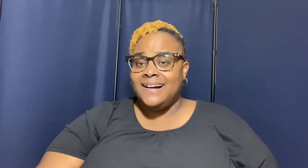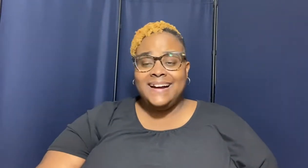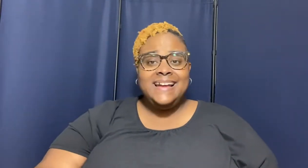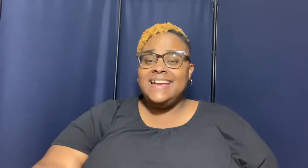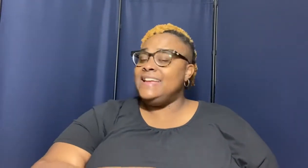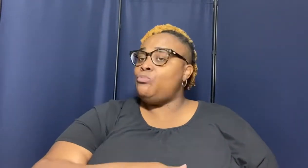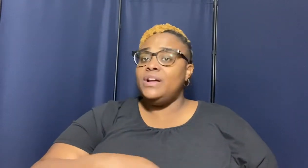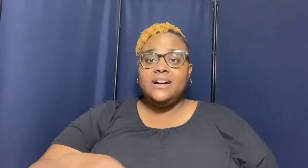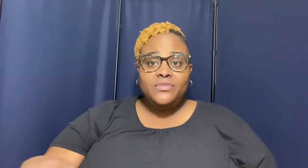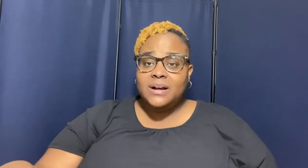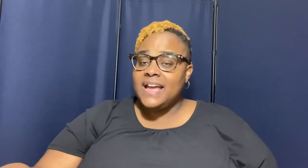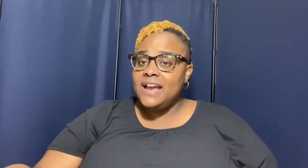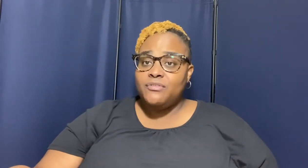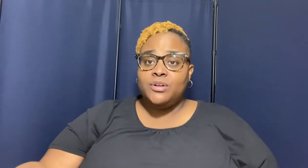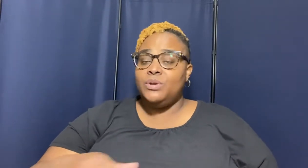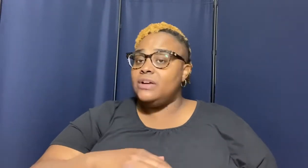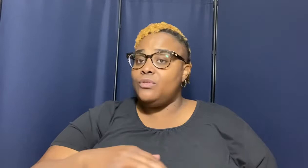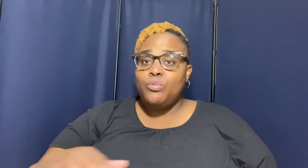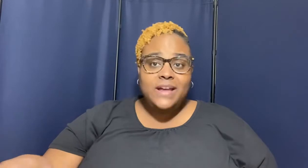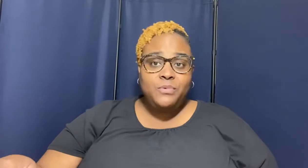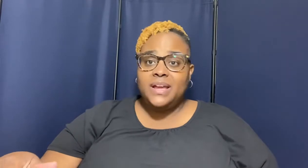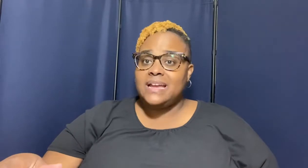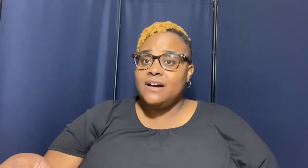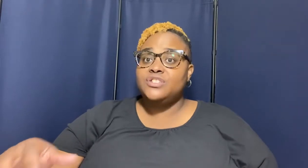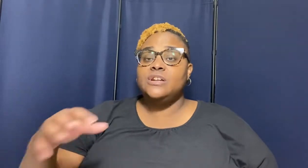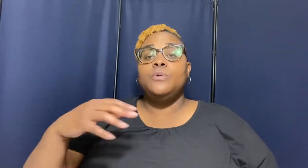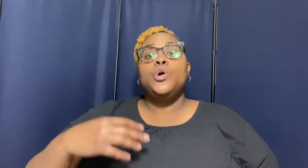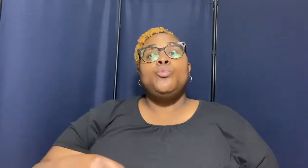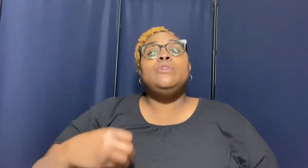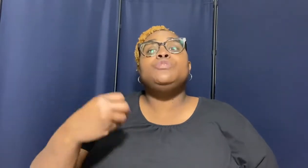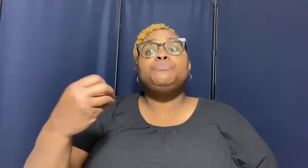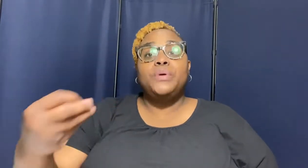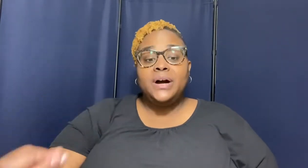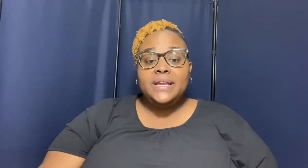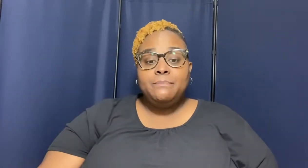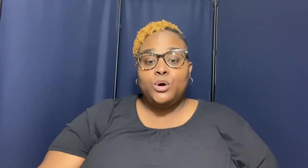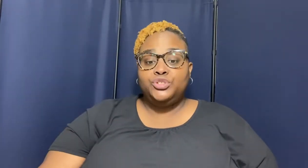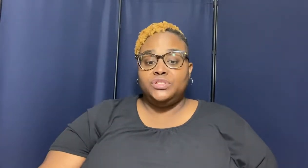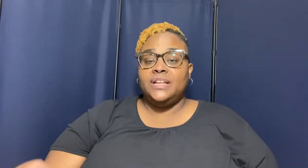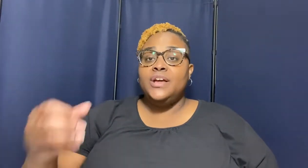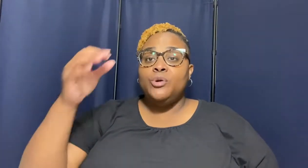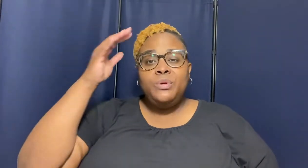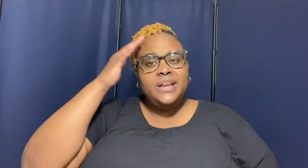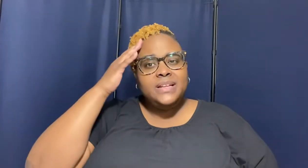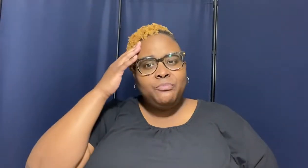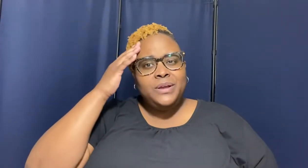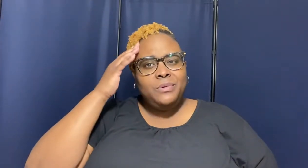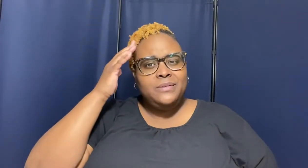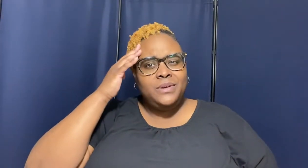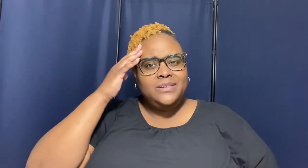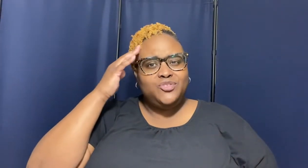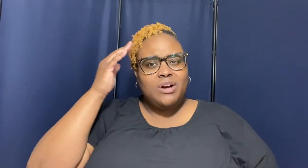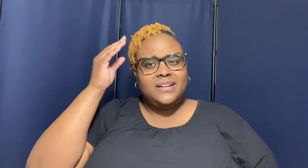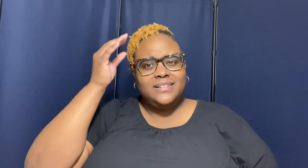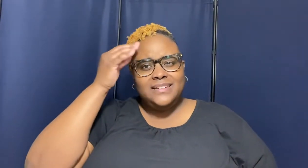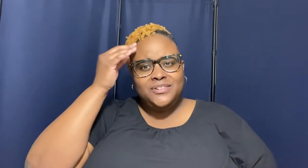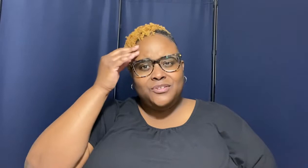in whatever area whatever way we encounter him we respond emotionally we we we try to you know